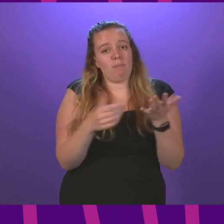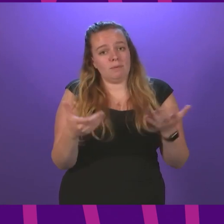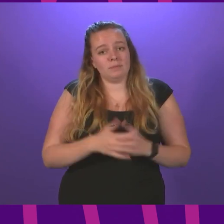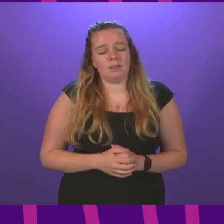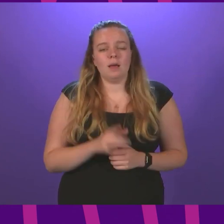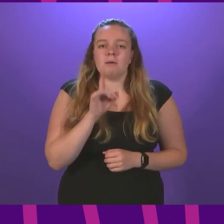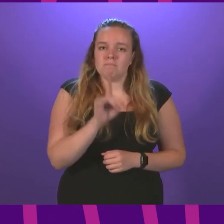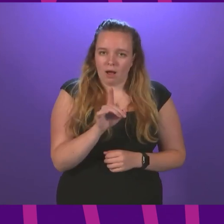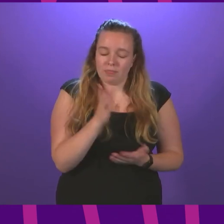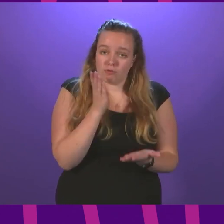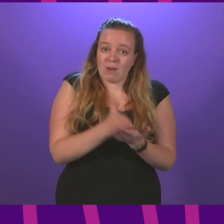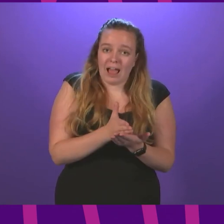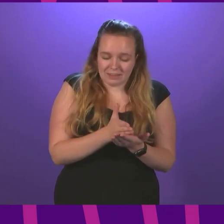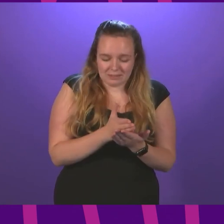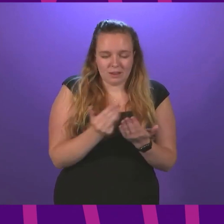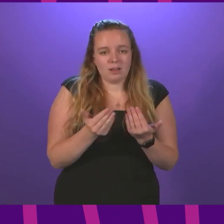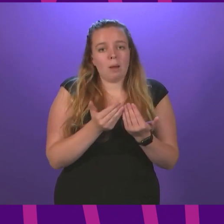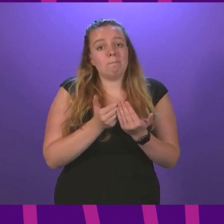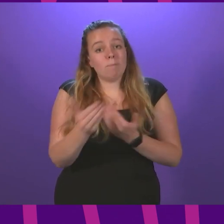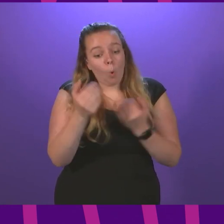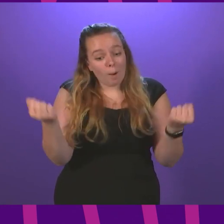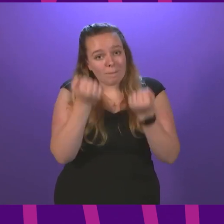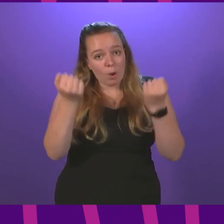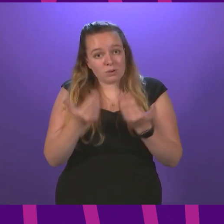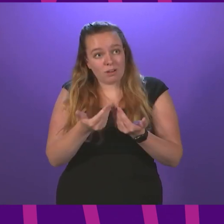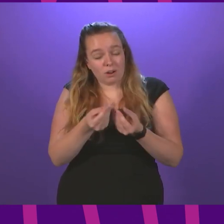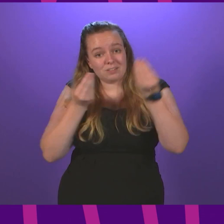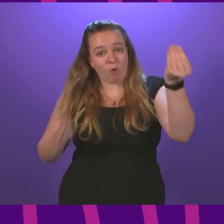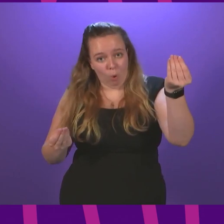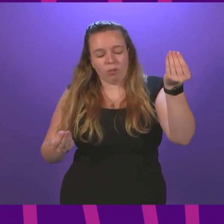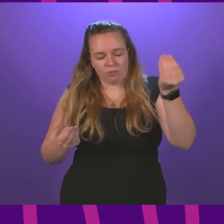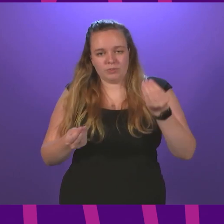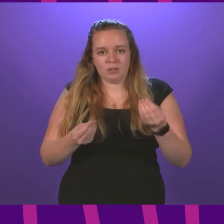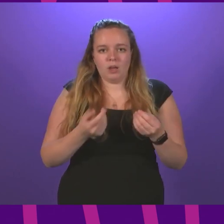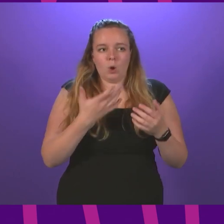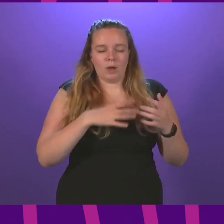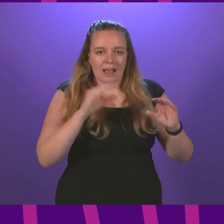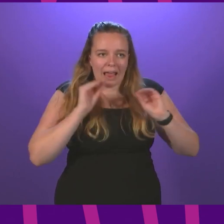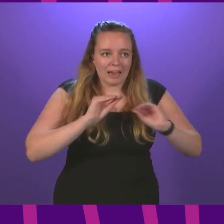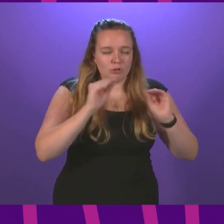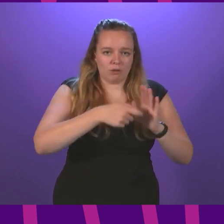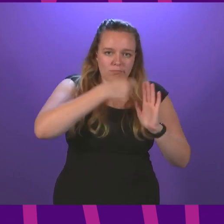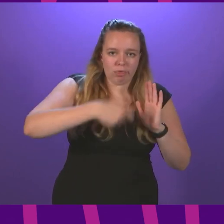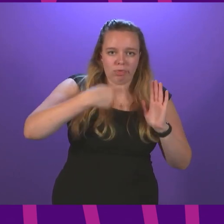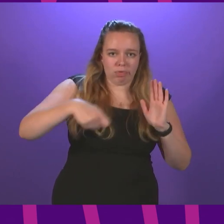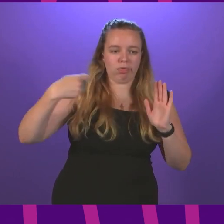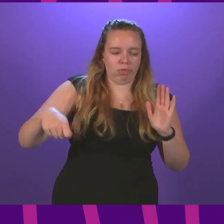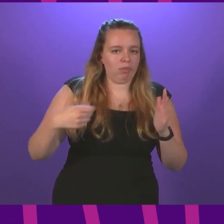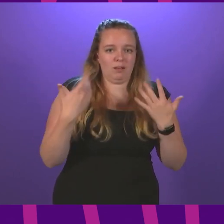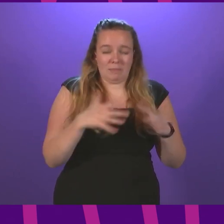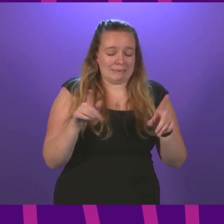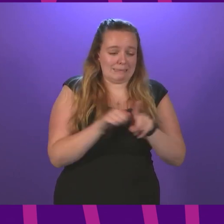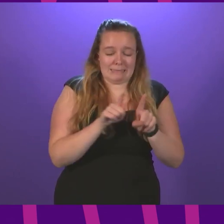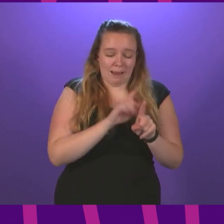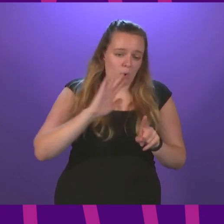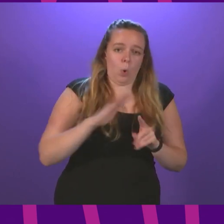However, the reality is that even more powers are devolved to them, they will execute them as woefully as they have done with every